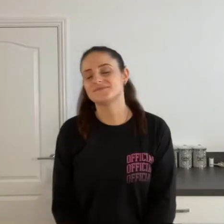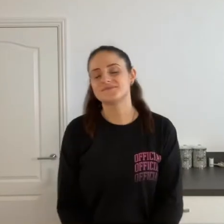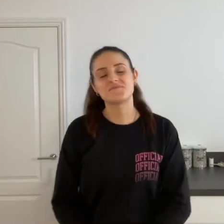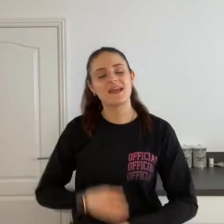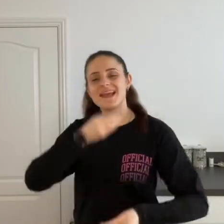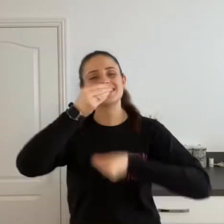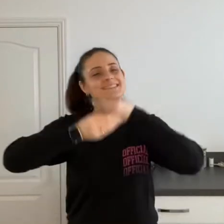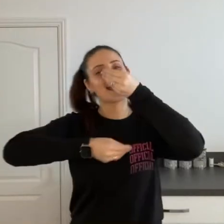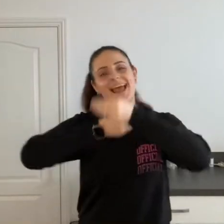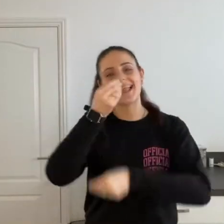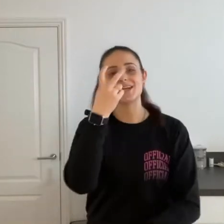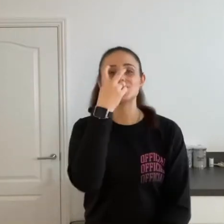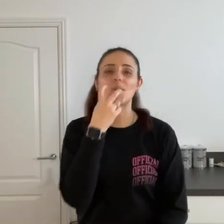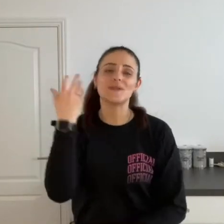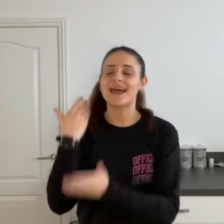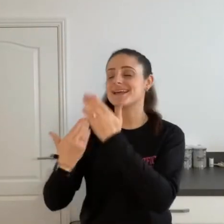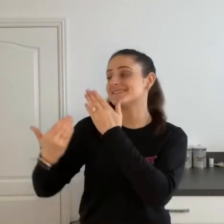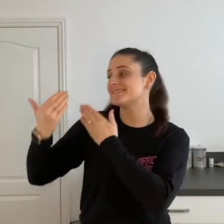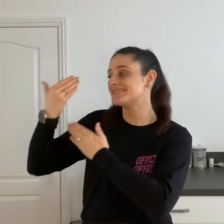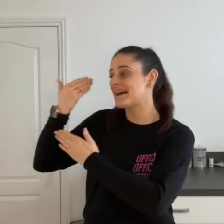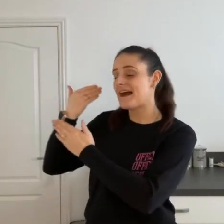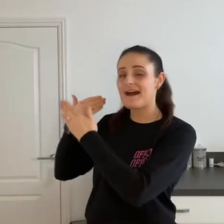Tale as old as time